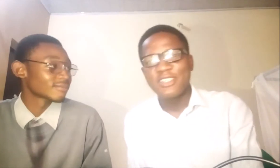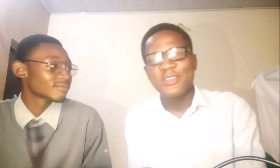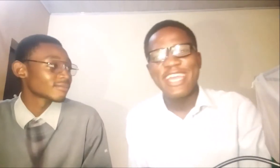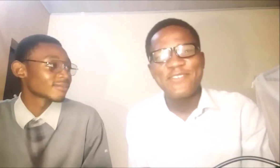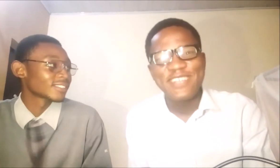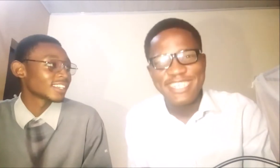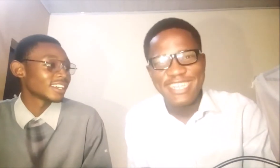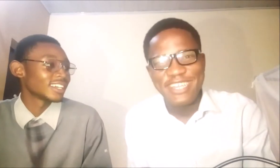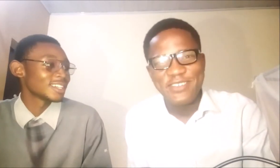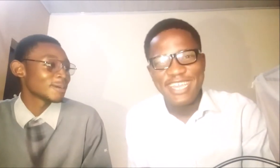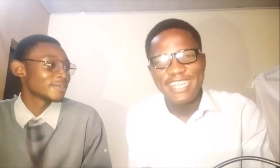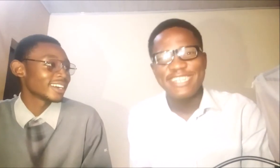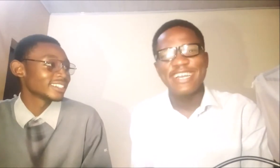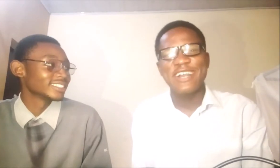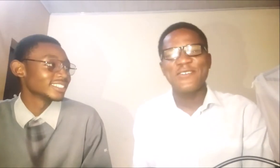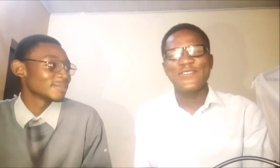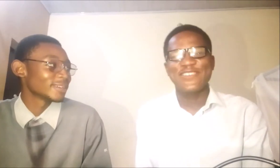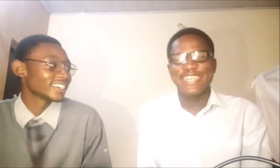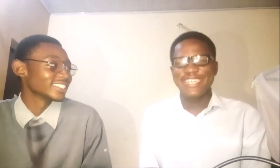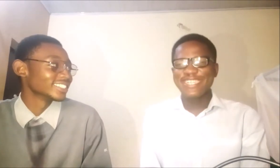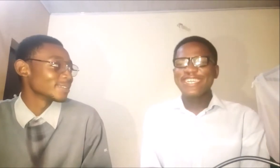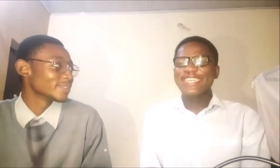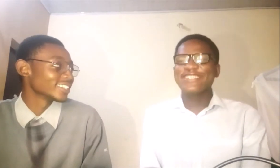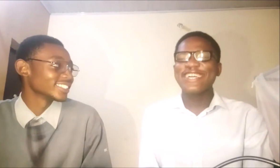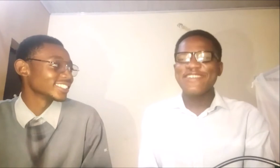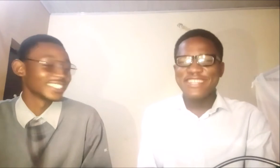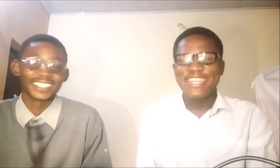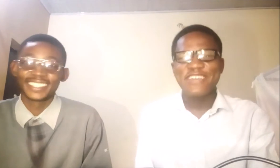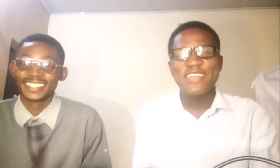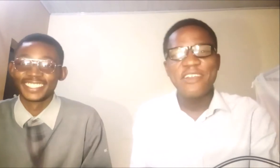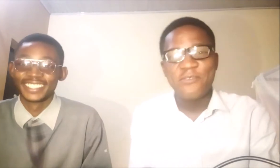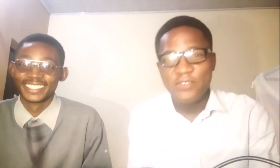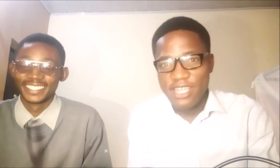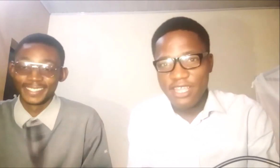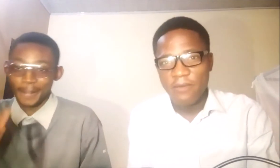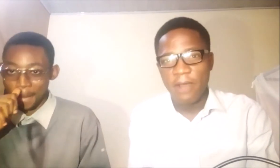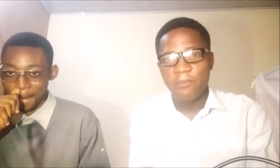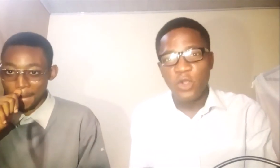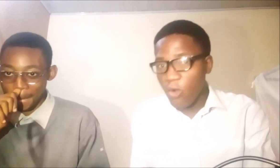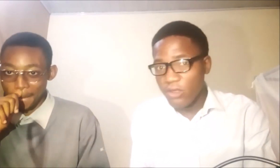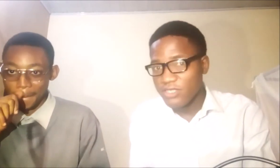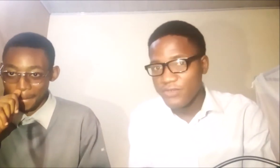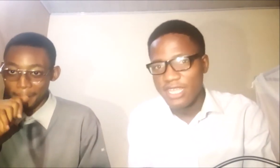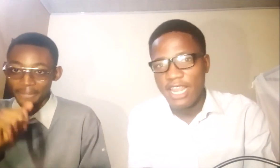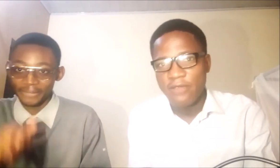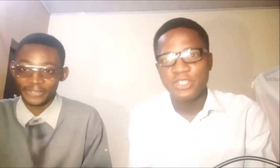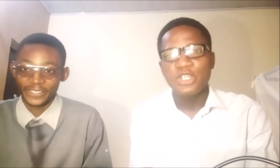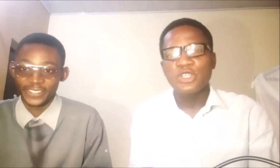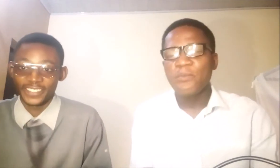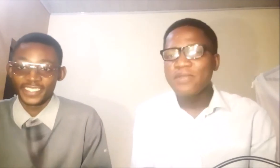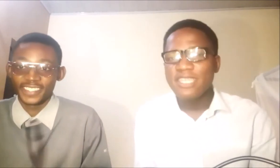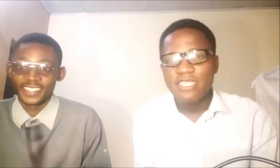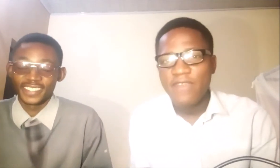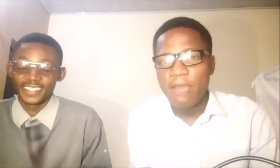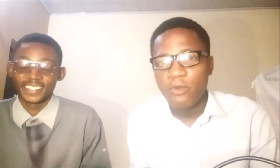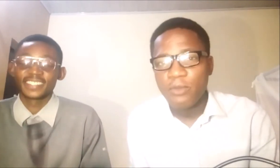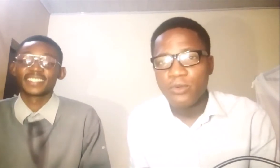it's not every day that you get a free course for sign language. So, please invite more people.